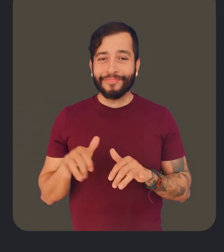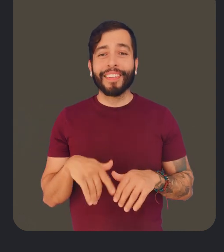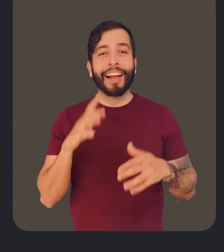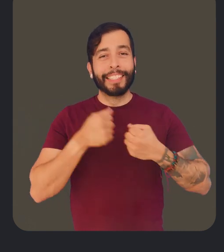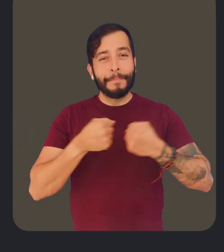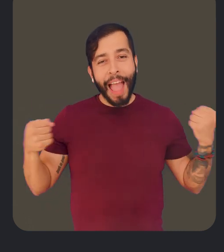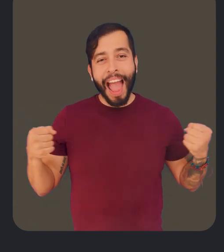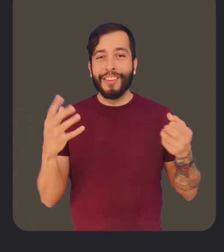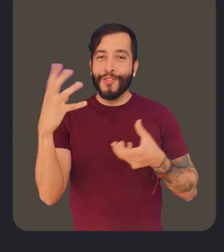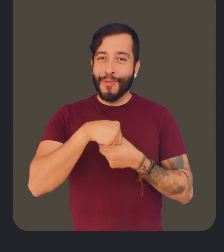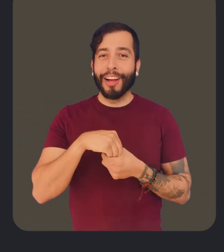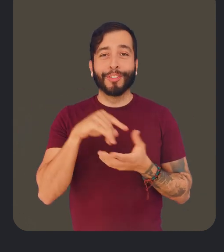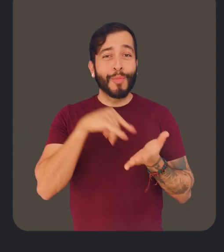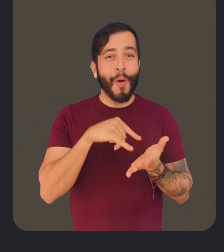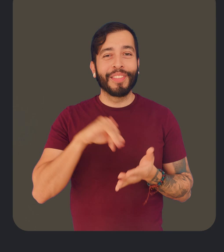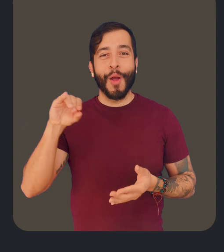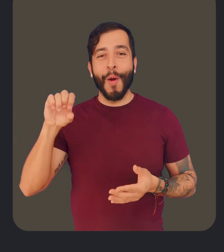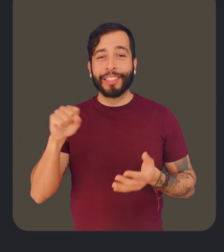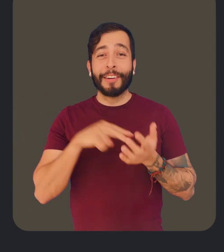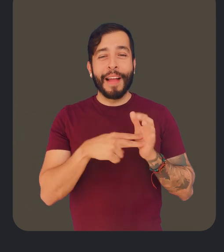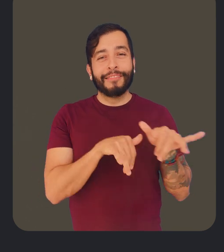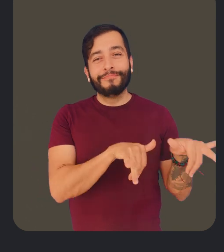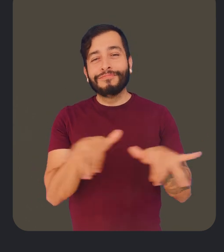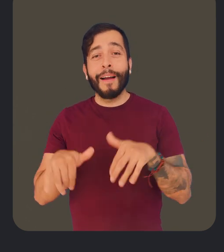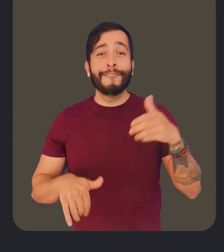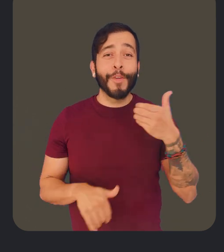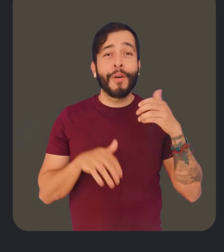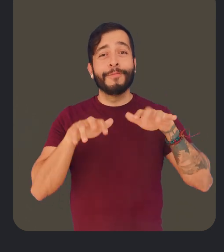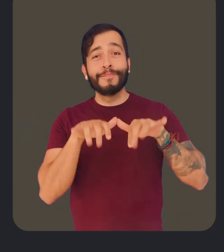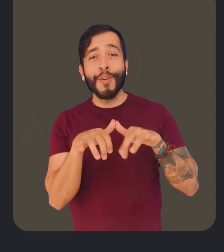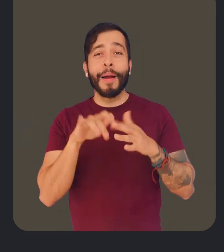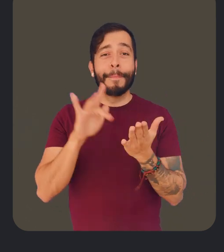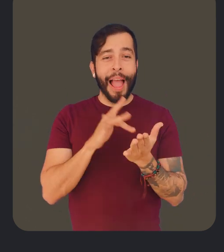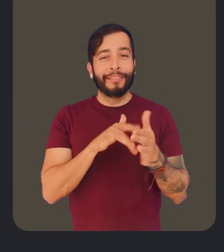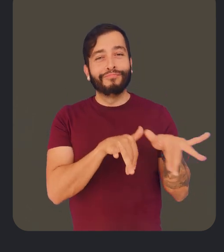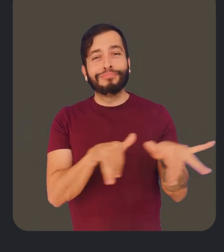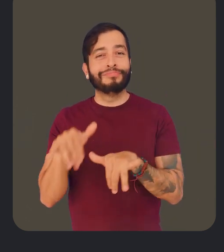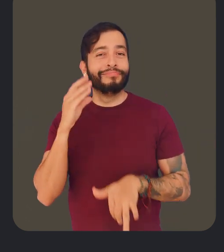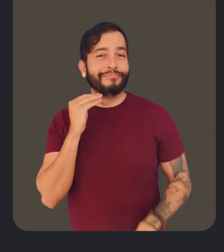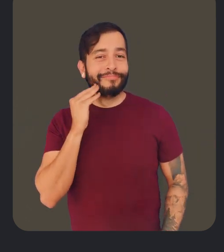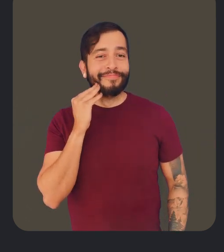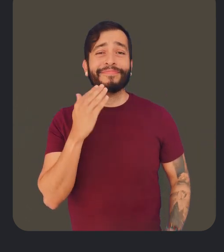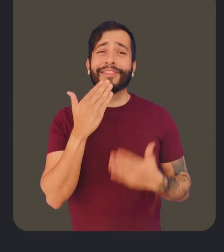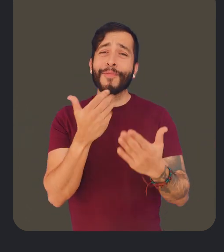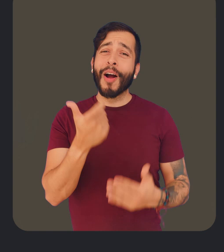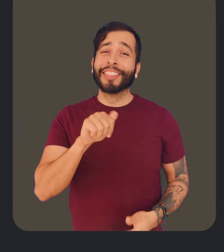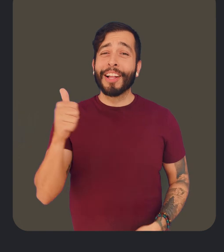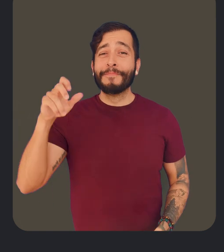We've now expanded this feature to Chrome on Android and iOS so you have the same experience across all your devices. Thanks for tuning in to another